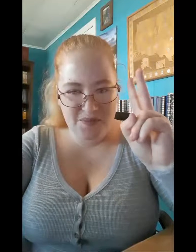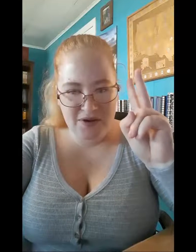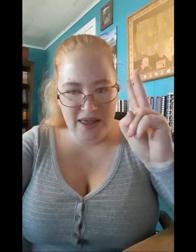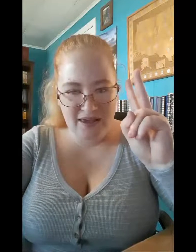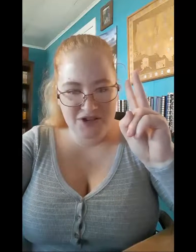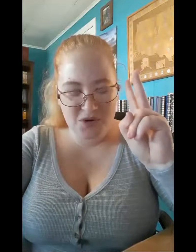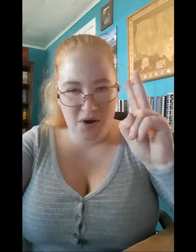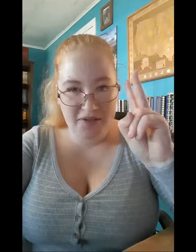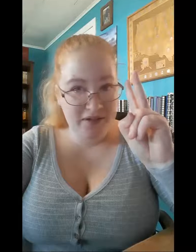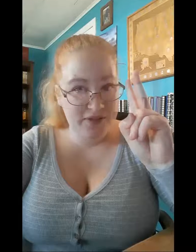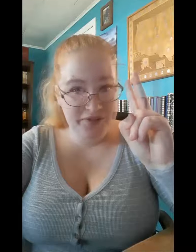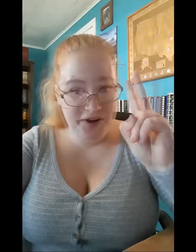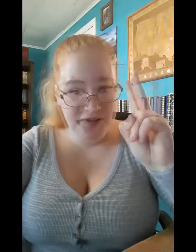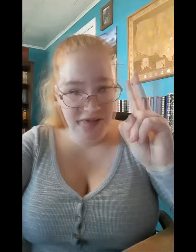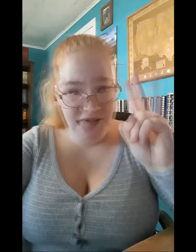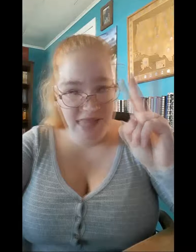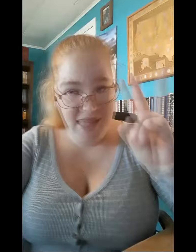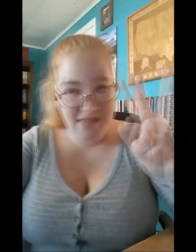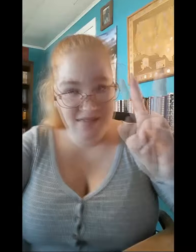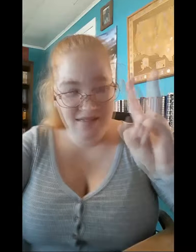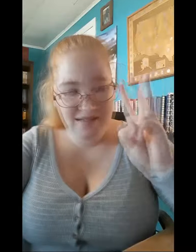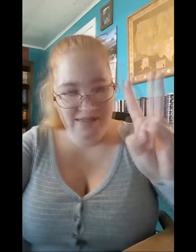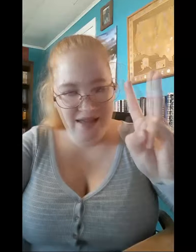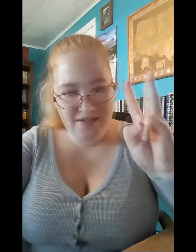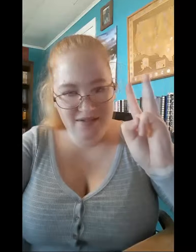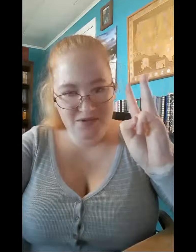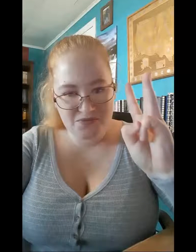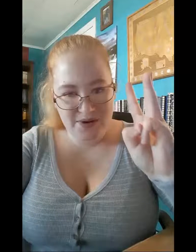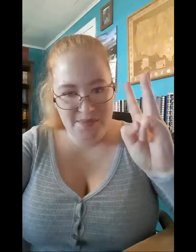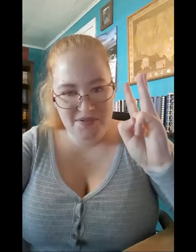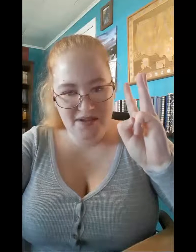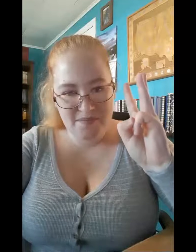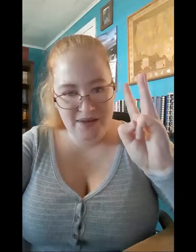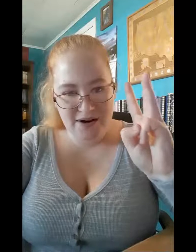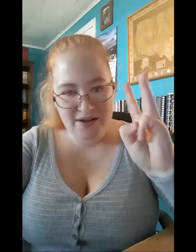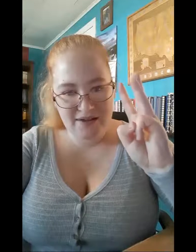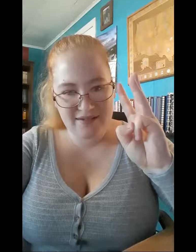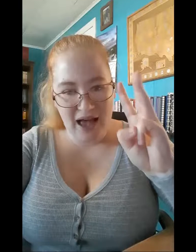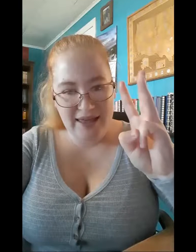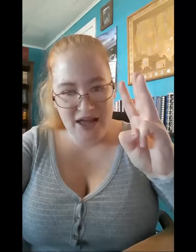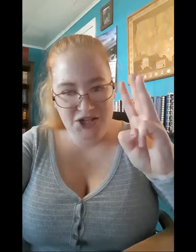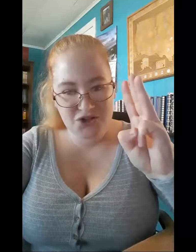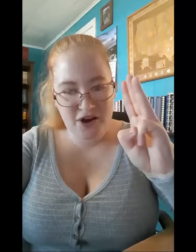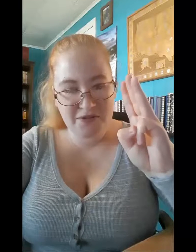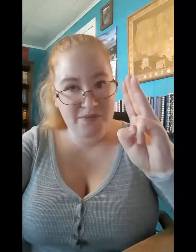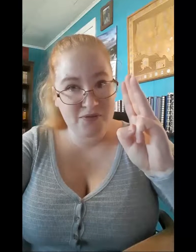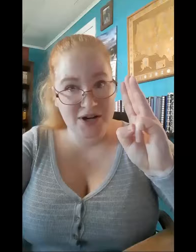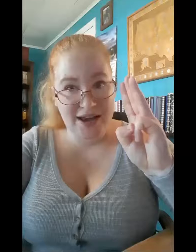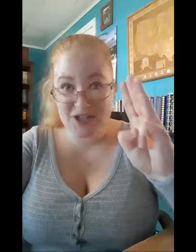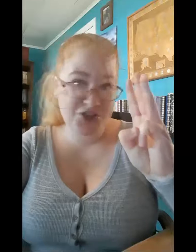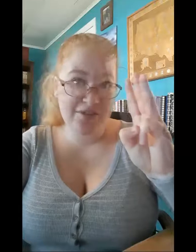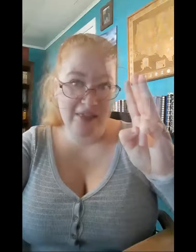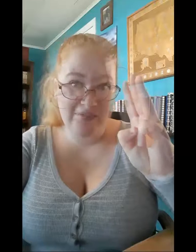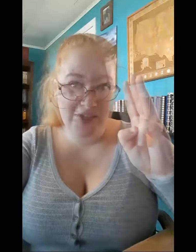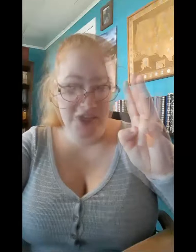book as she was in the first. And Celeste ripped America's eye-catching dress before national television.